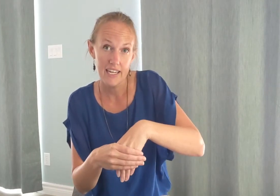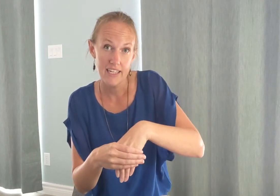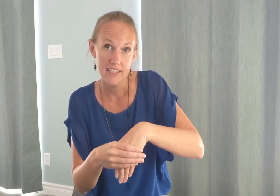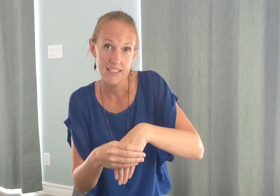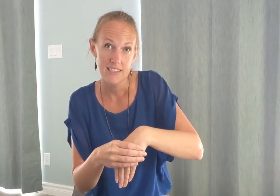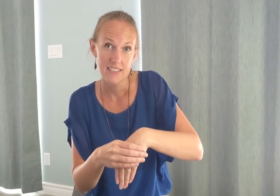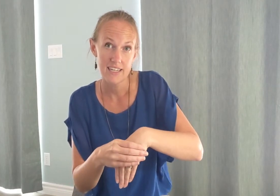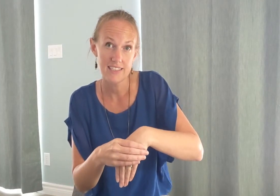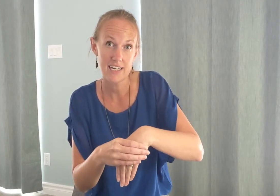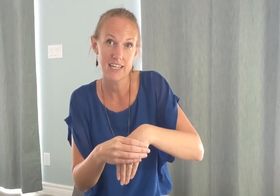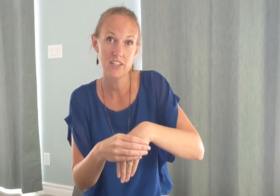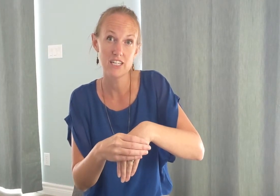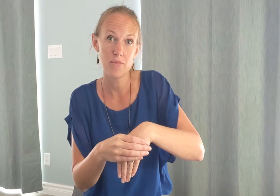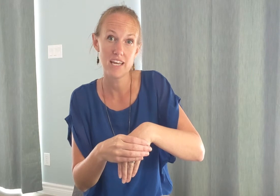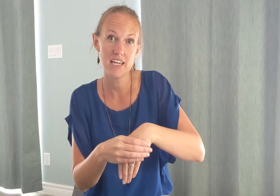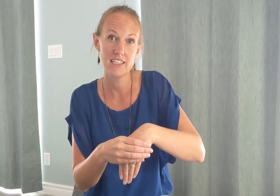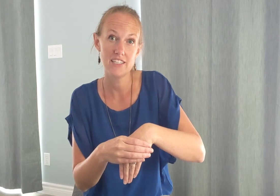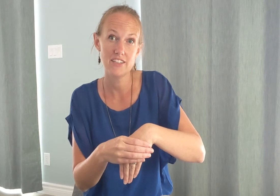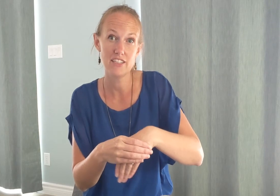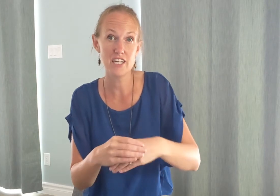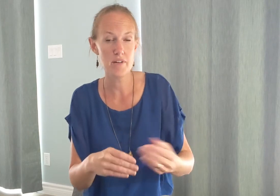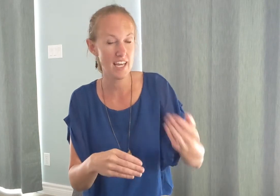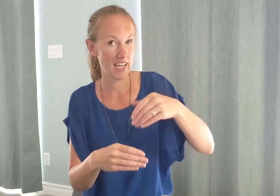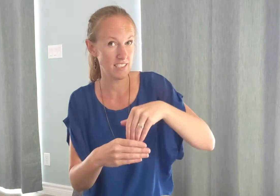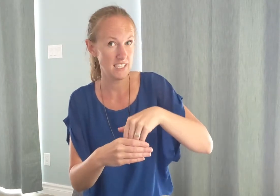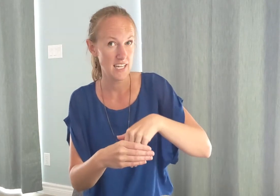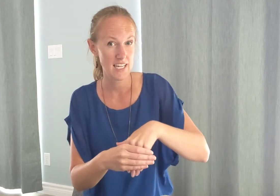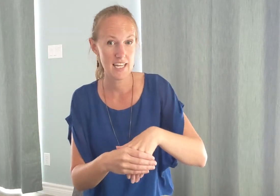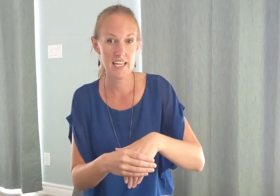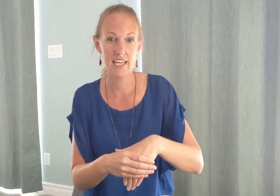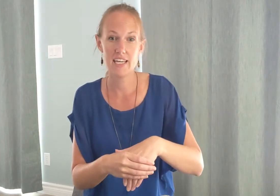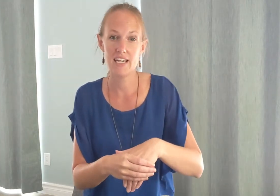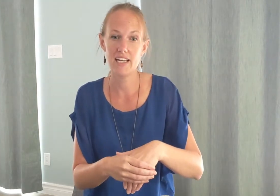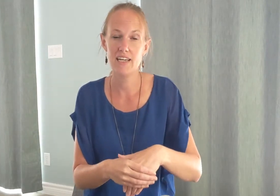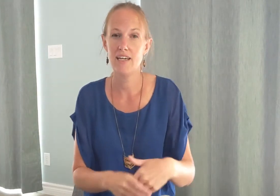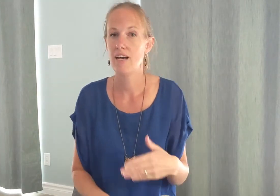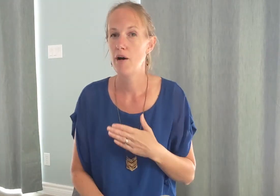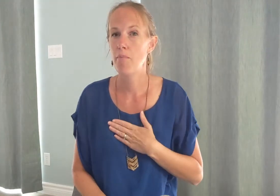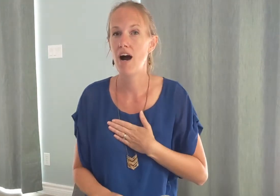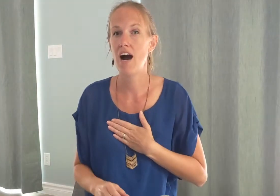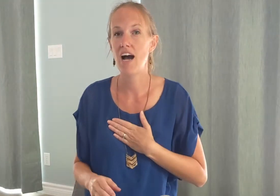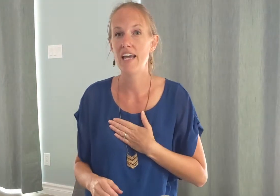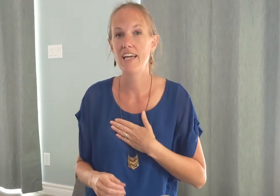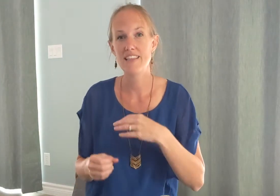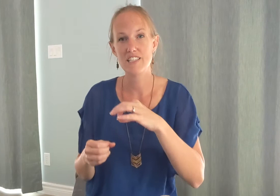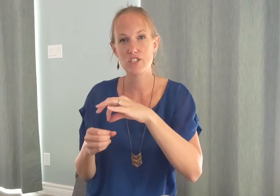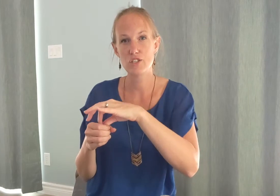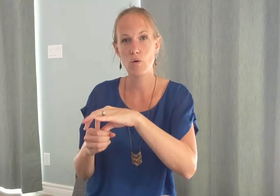okay tucking your dominant hand in your non-dominant hand in my and then soul